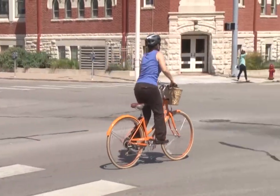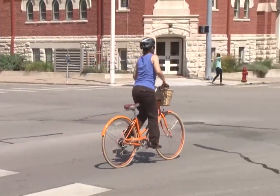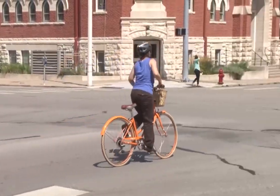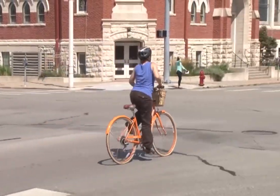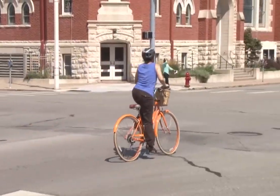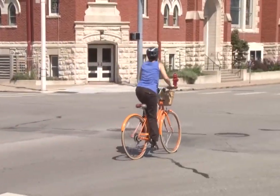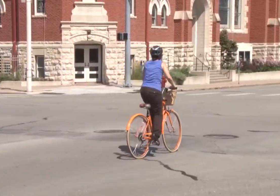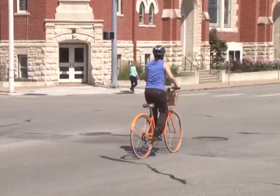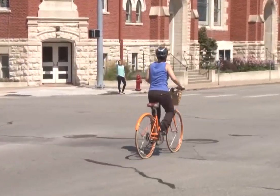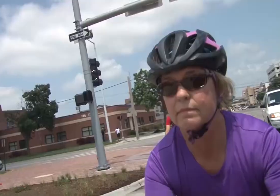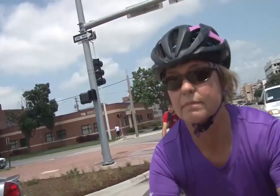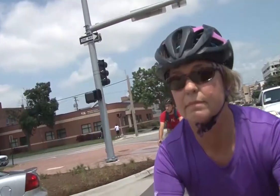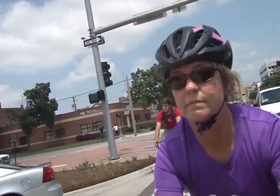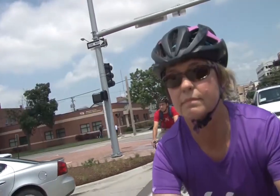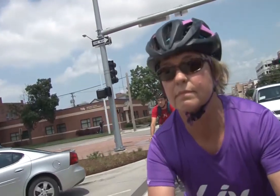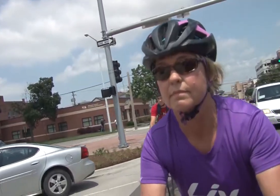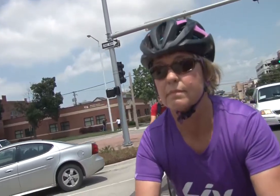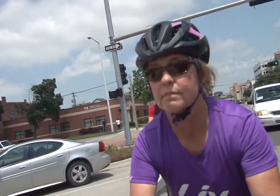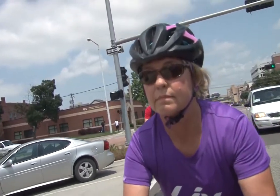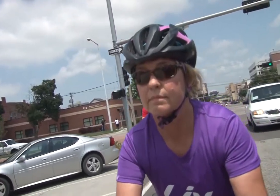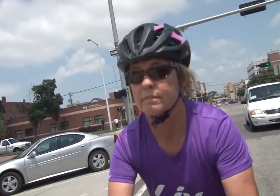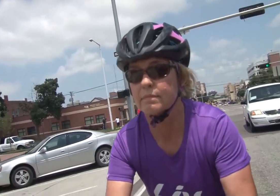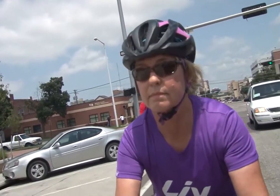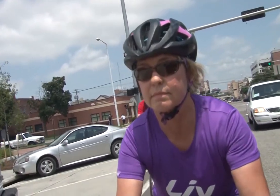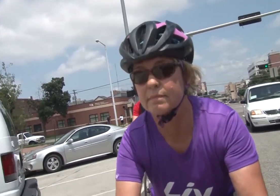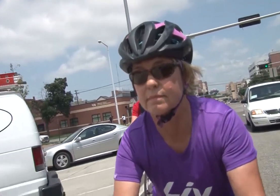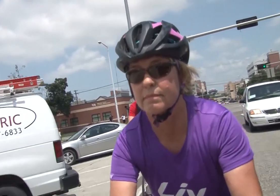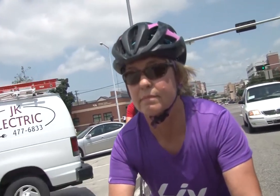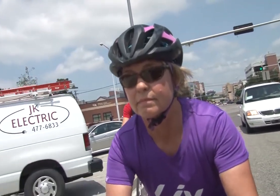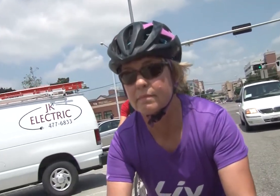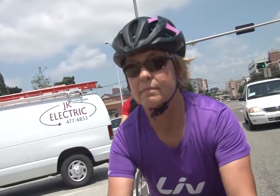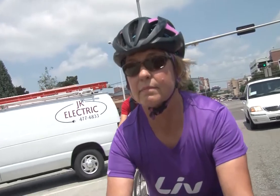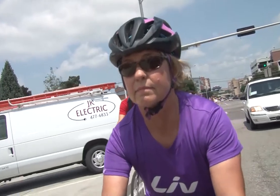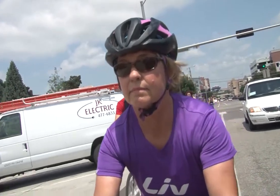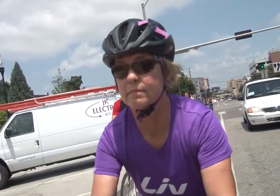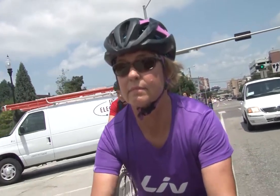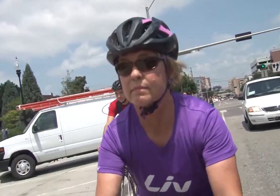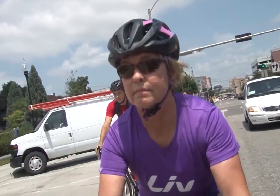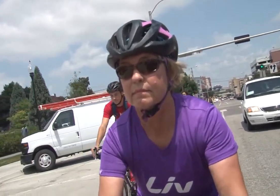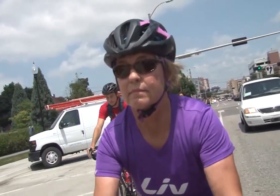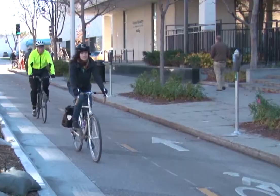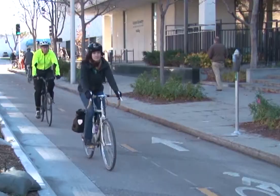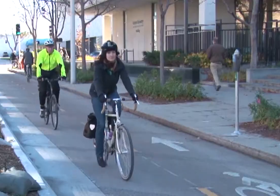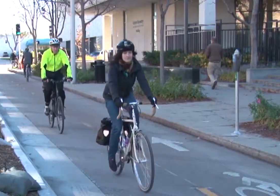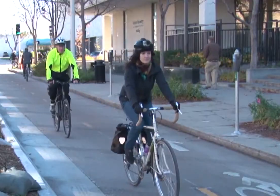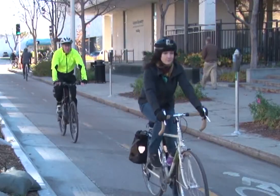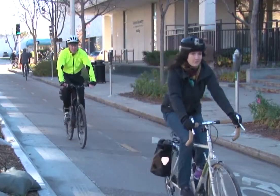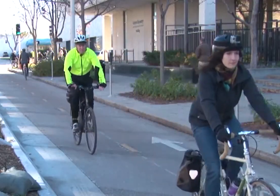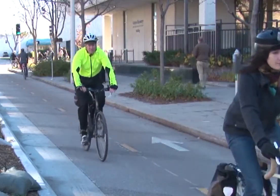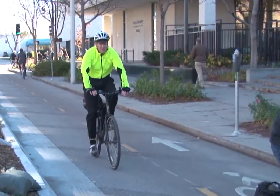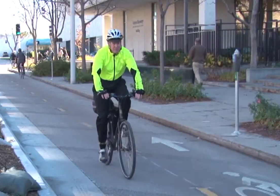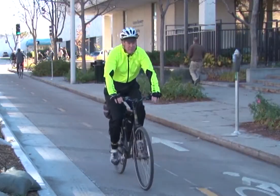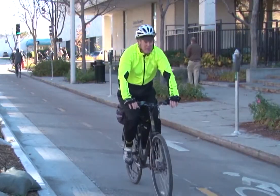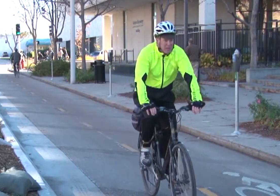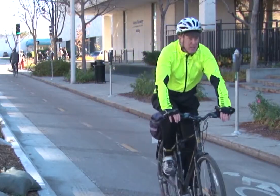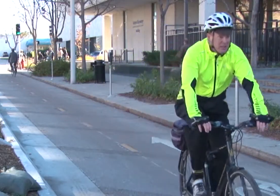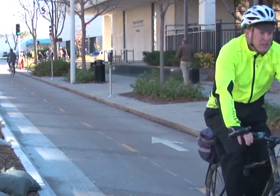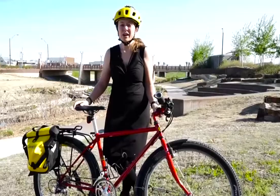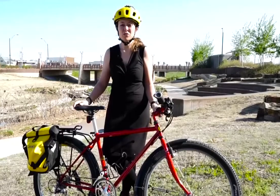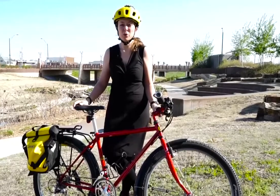extra. Another good reason is to reduce stress. Studies have found that active commuters are the happiest commuters. If you just get out, give it a go. You don't have to